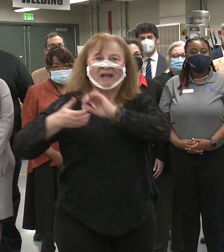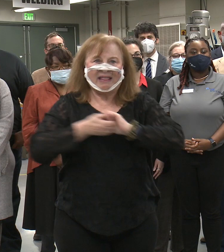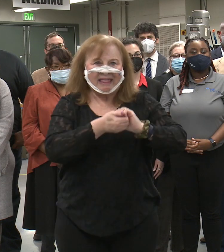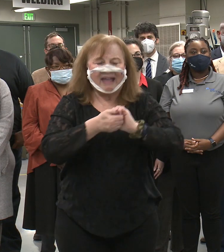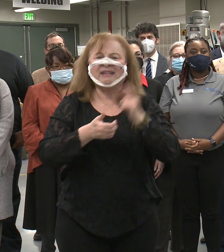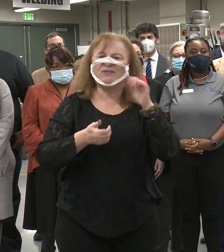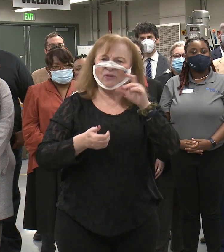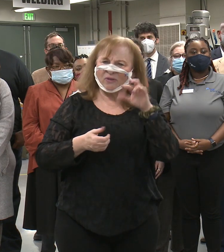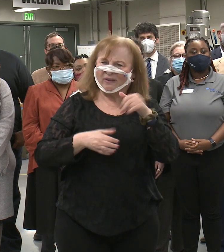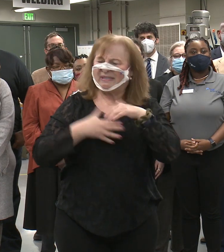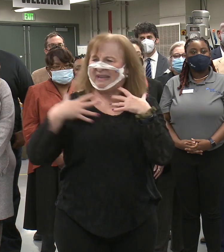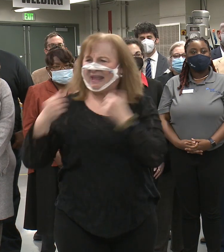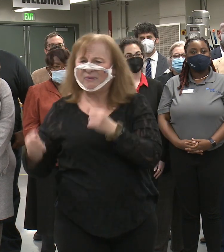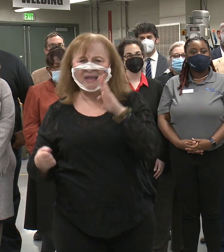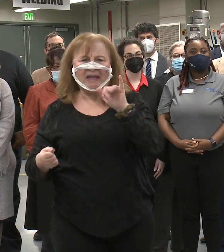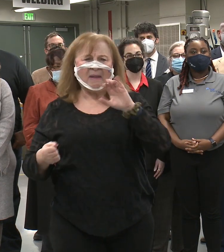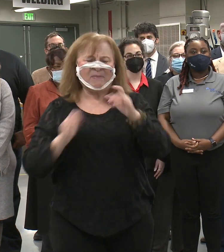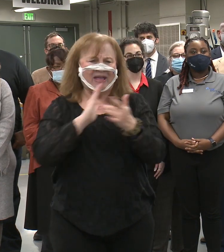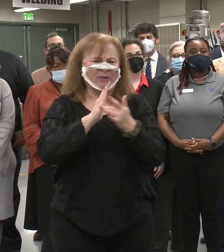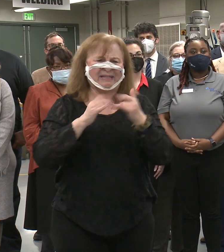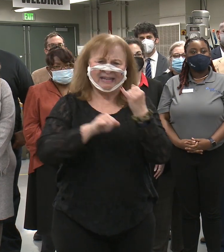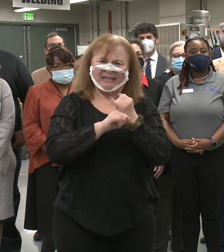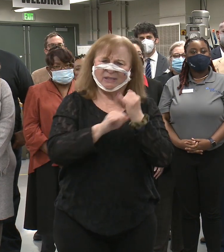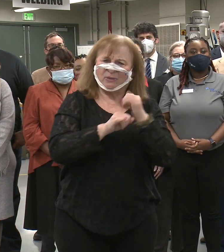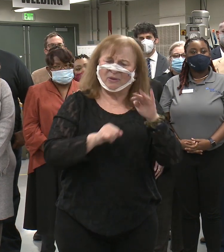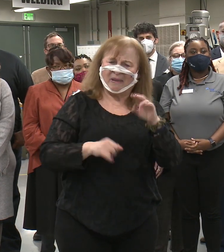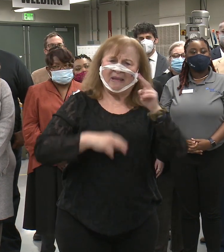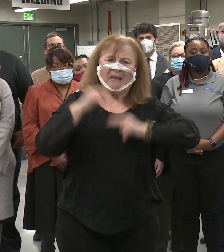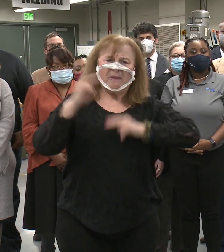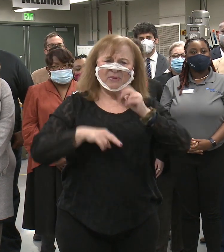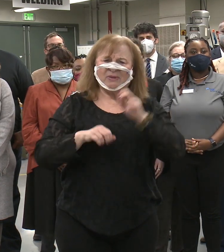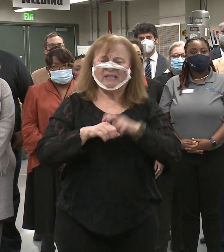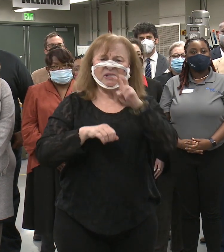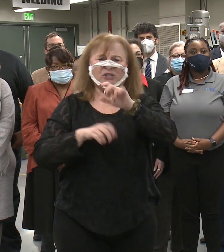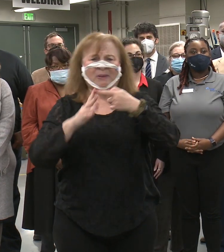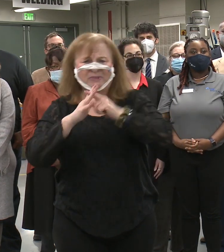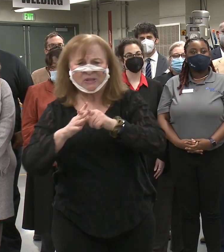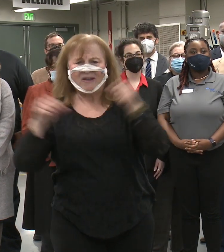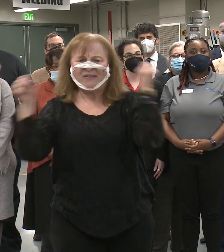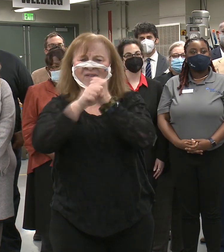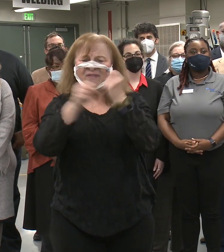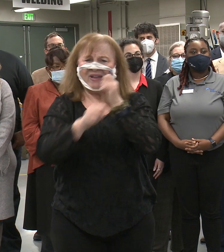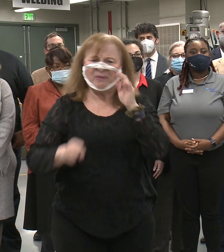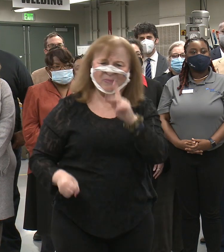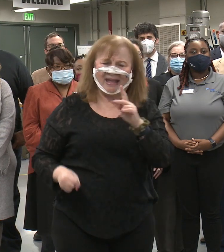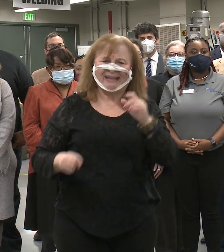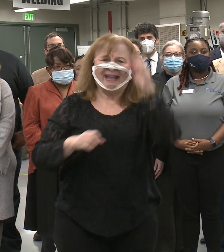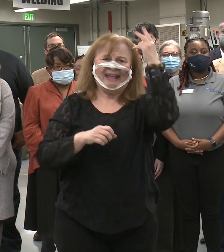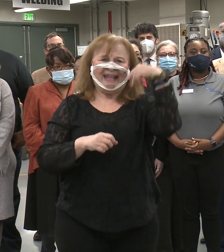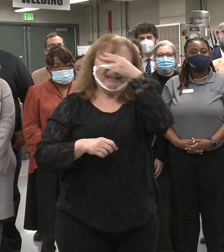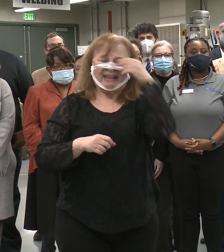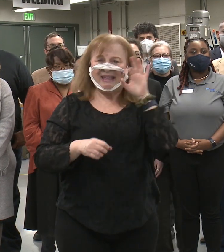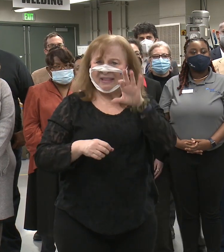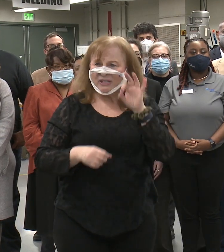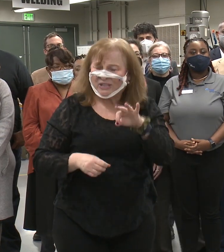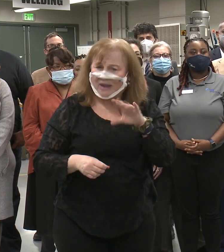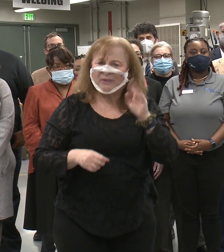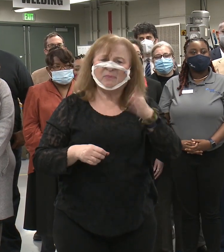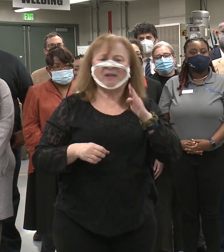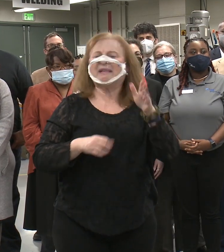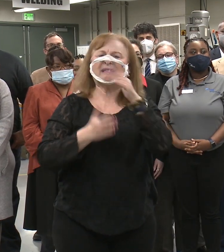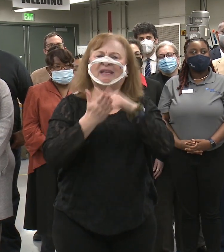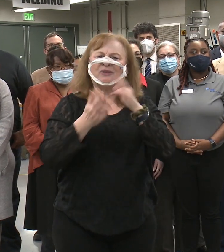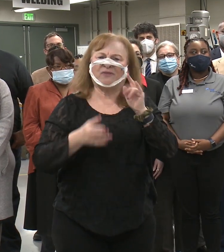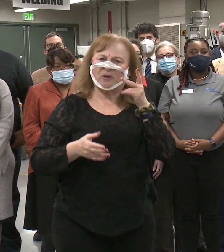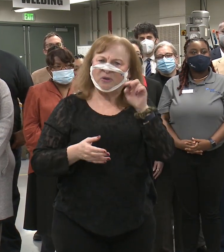Health, Biotechnical Institute of Maryland, Builders and Jumpstart, Bite Back, Catholic Charities of Baltimore, the Center for Urban